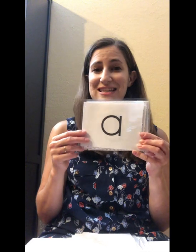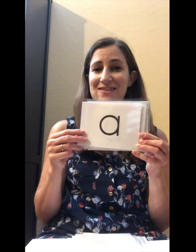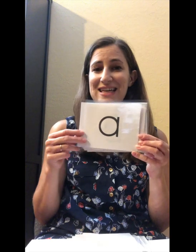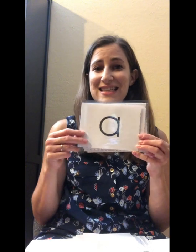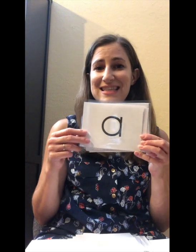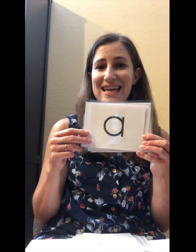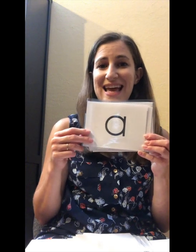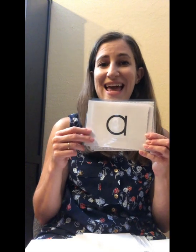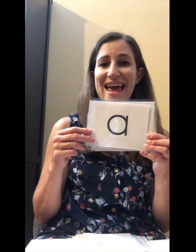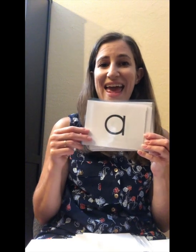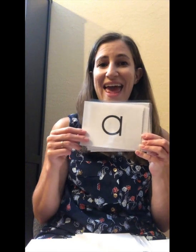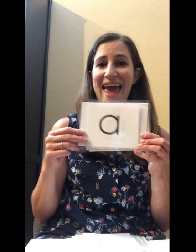sound is? A.